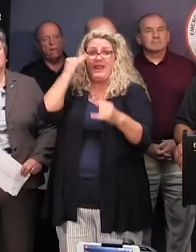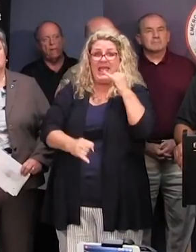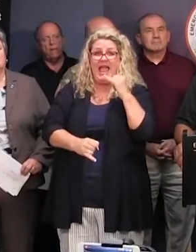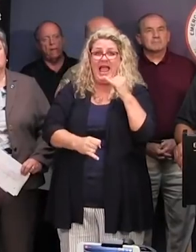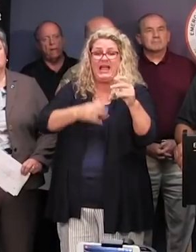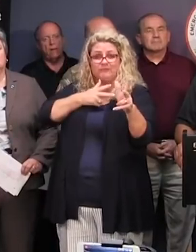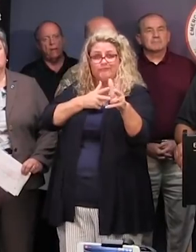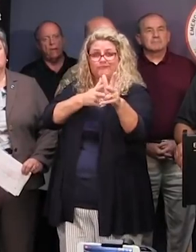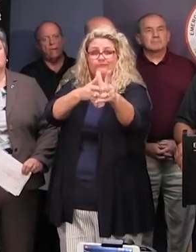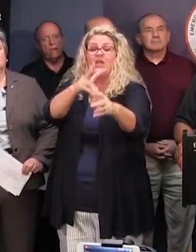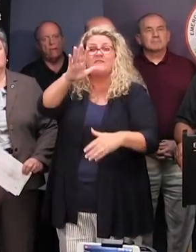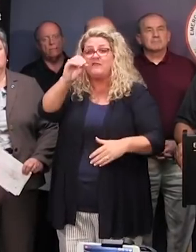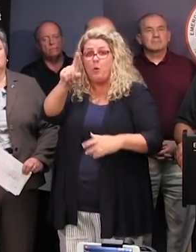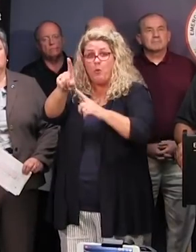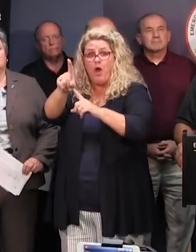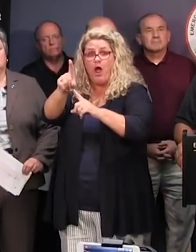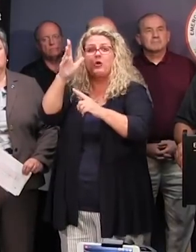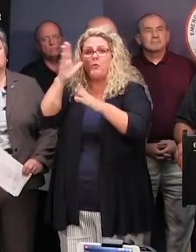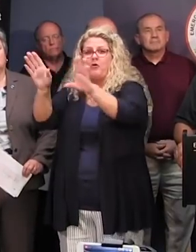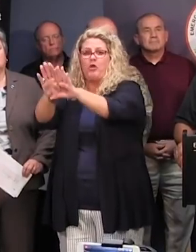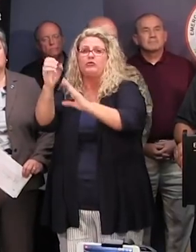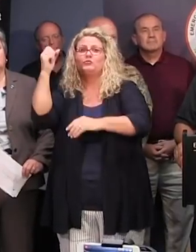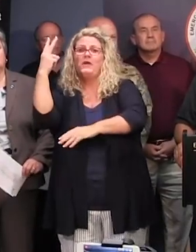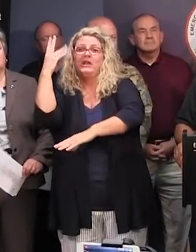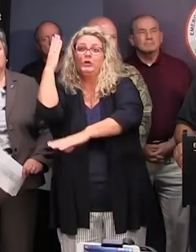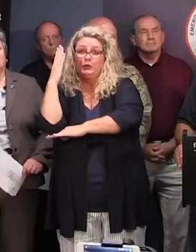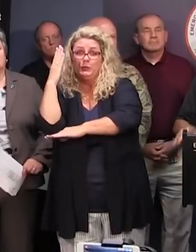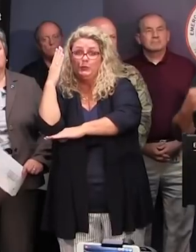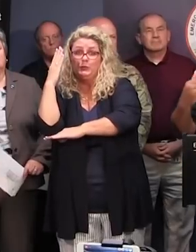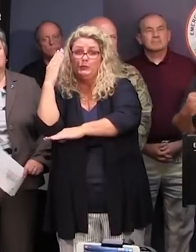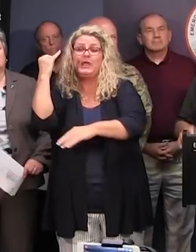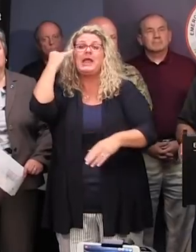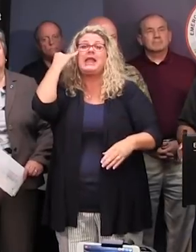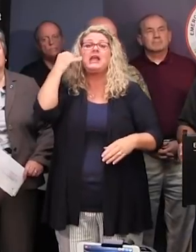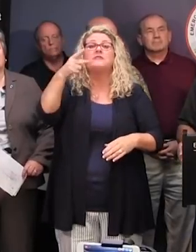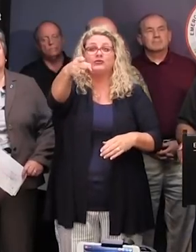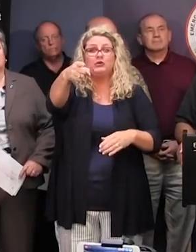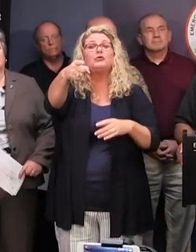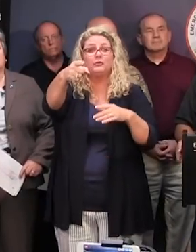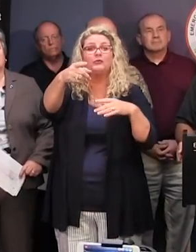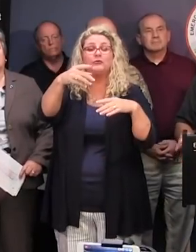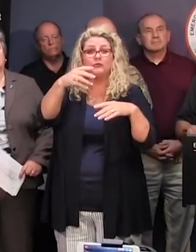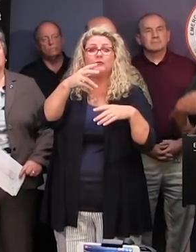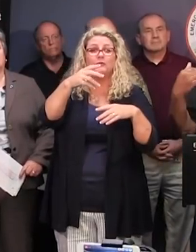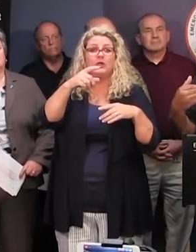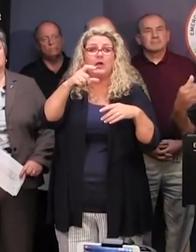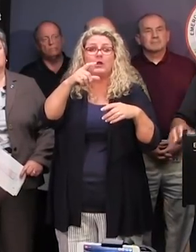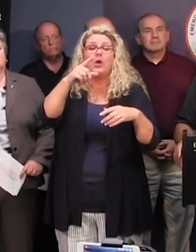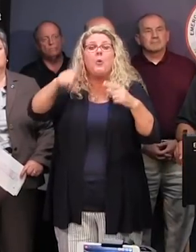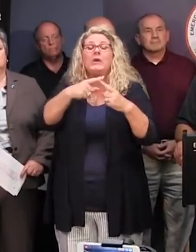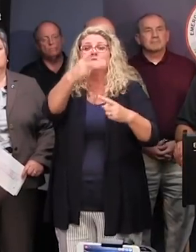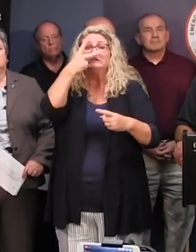501, we will close that reverted side at 12 noon. Meaning that if you are in front of the trooper vehicle once that reverse